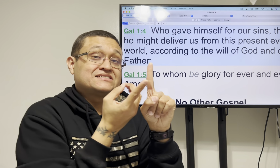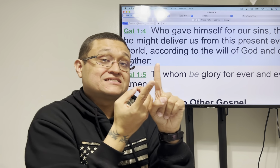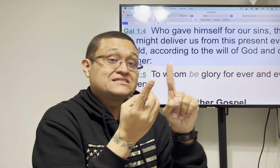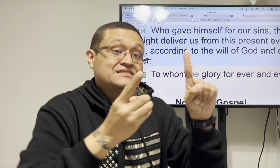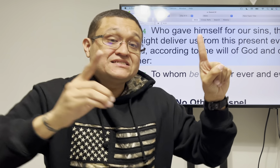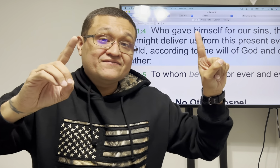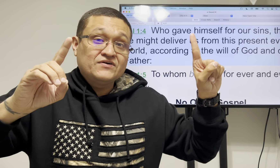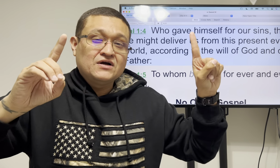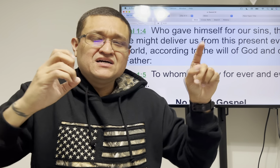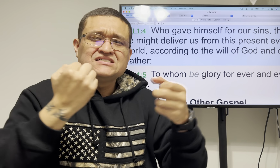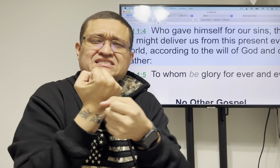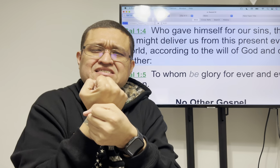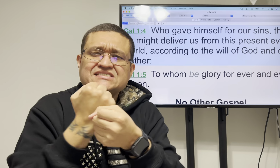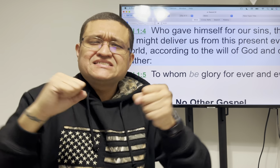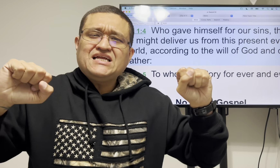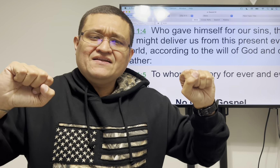might deliver us